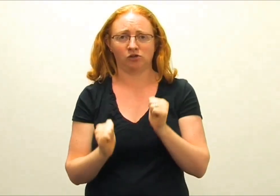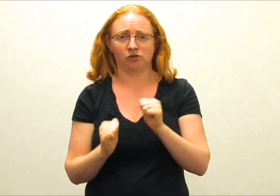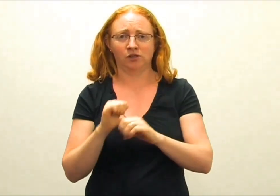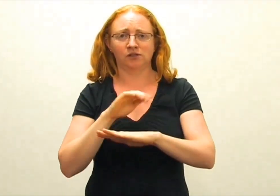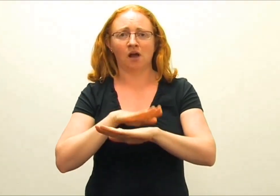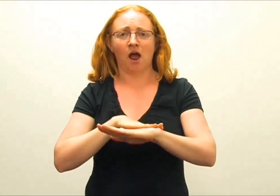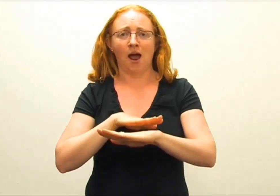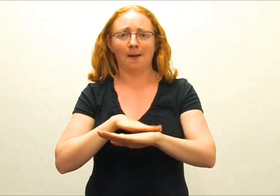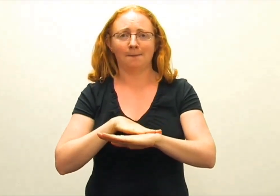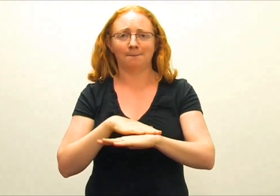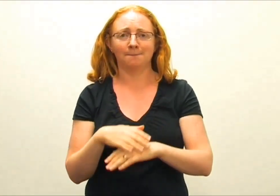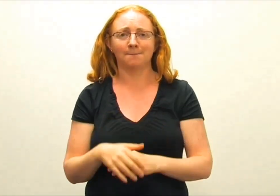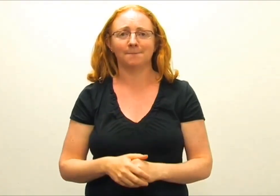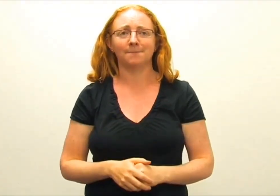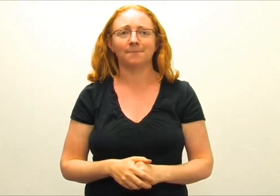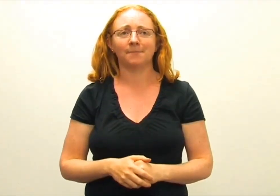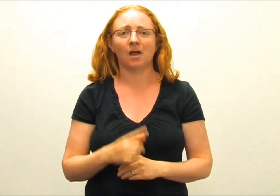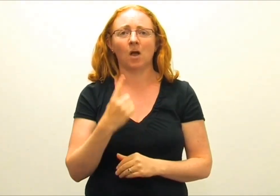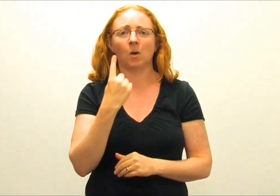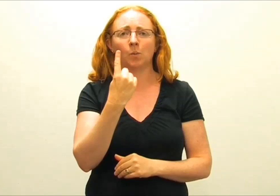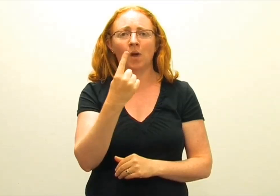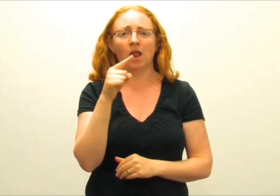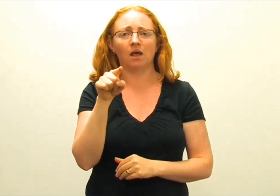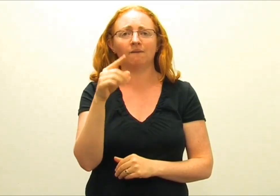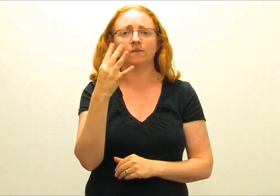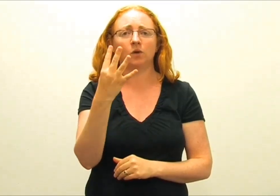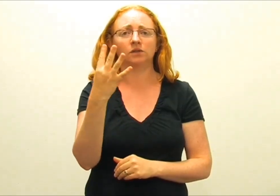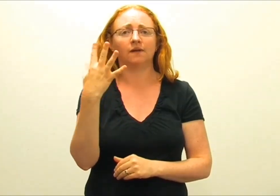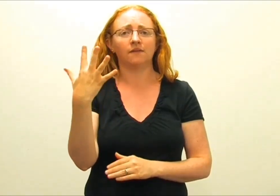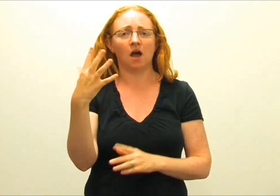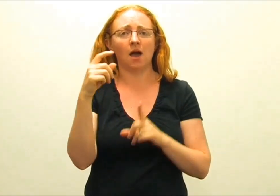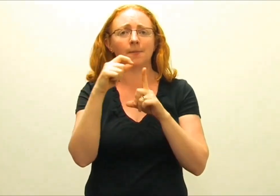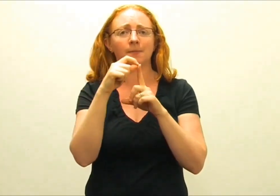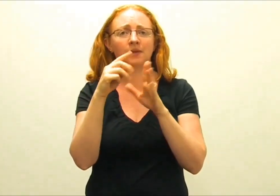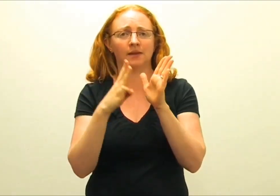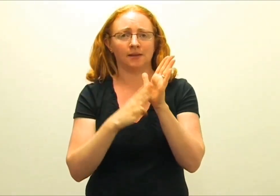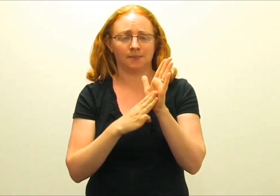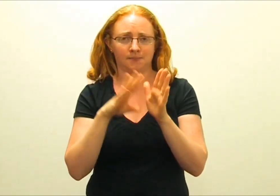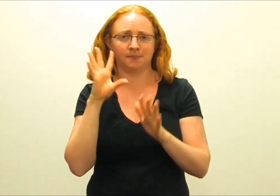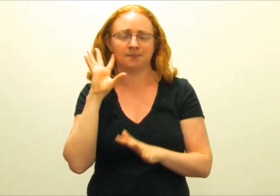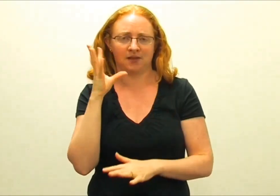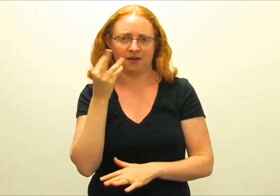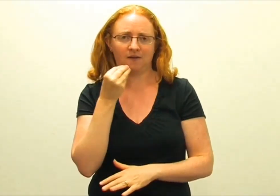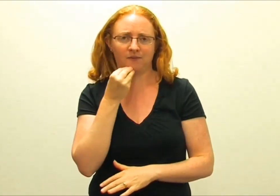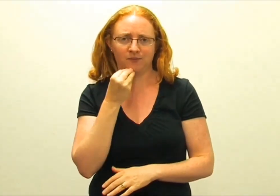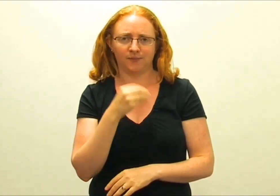at 1.45pm in the afternoon.